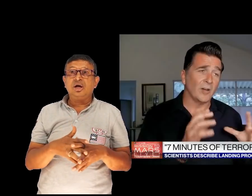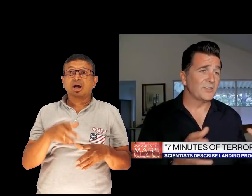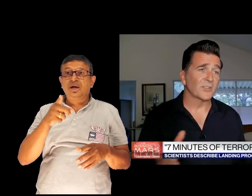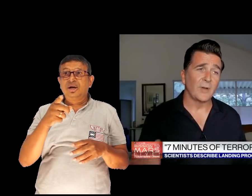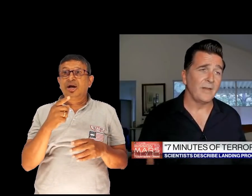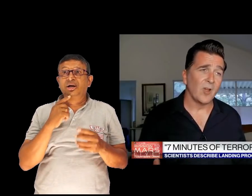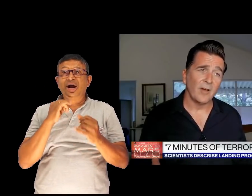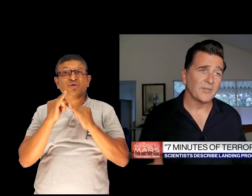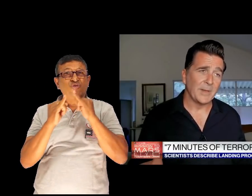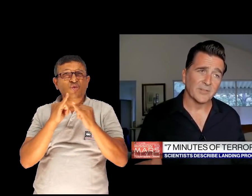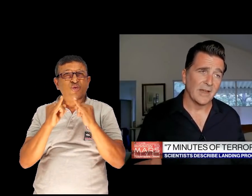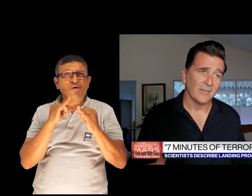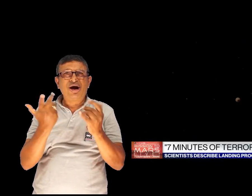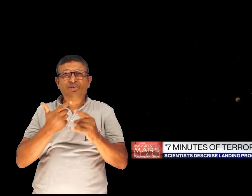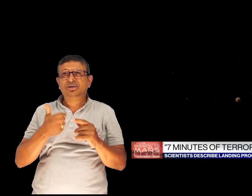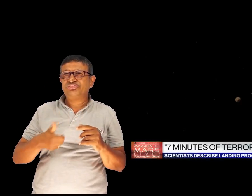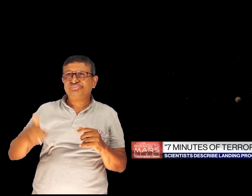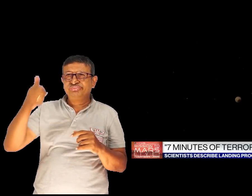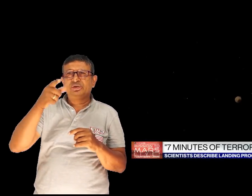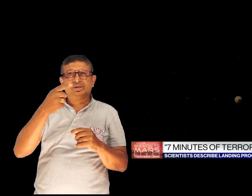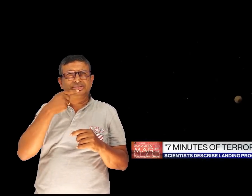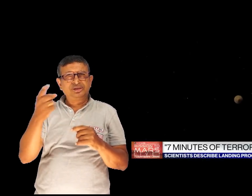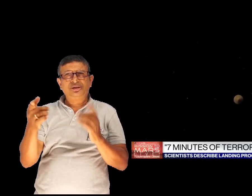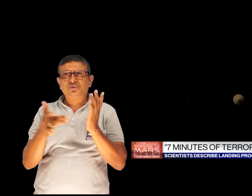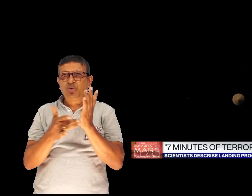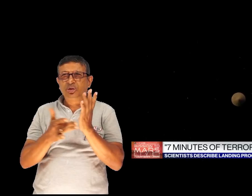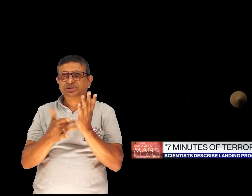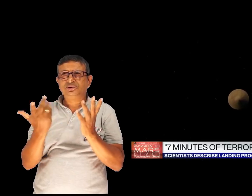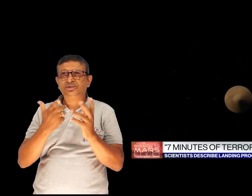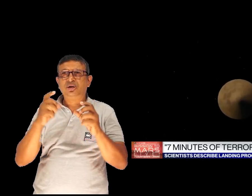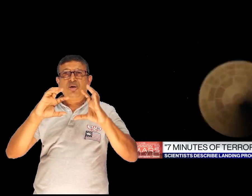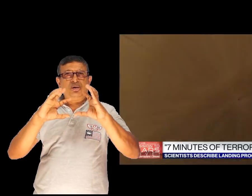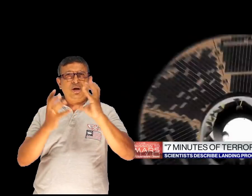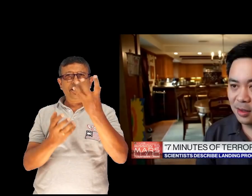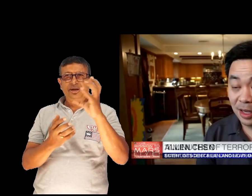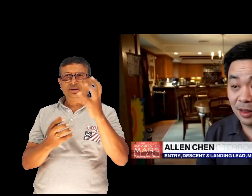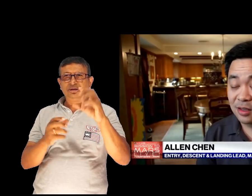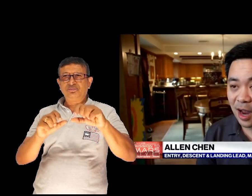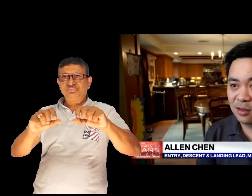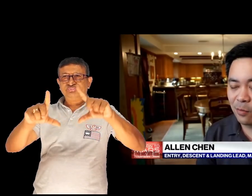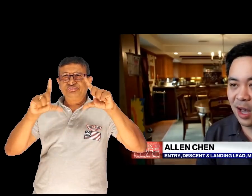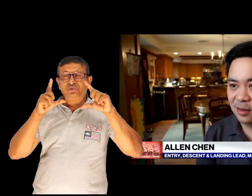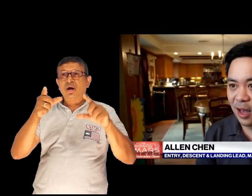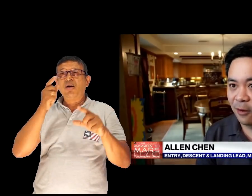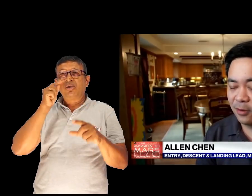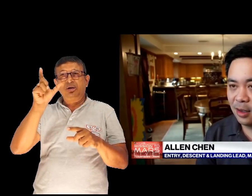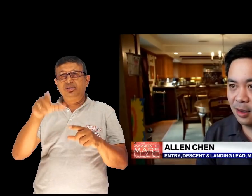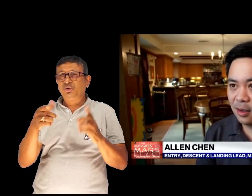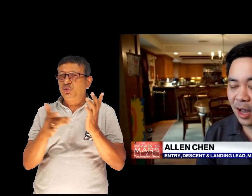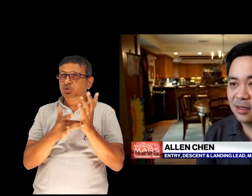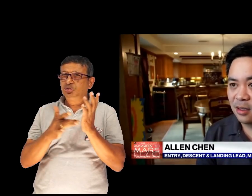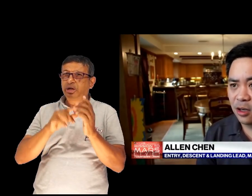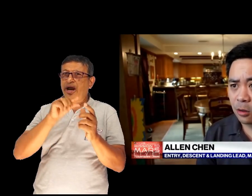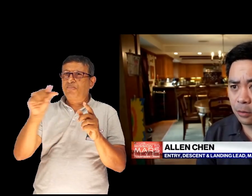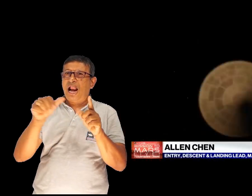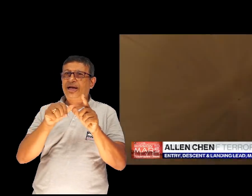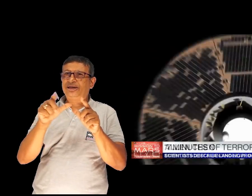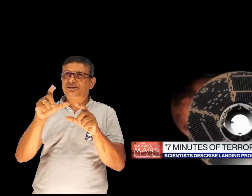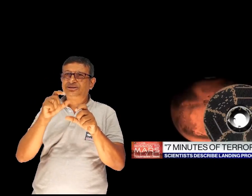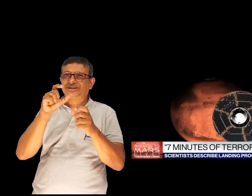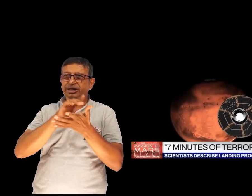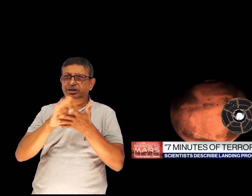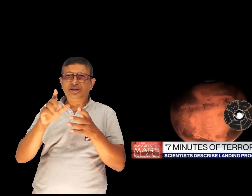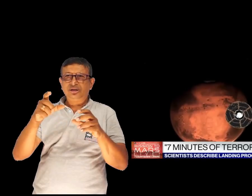mars is a graveyard of spacecraft while the scientists see a magnificent sight seeking the signs of past life i see danger